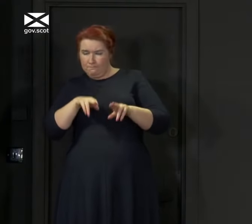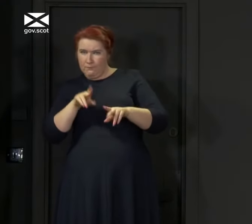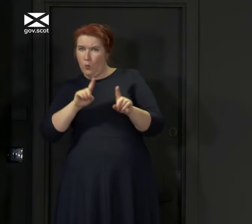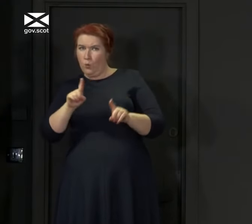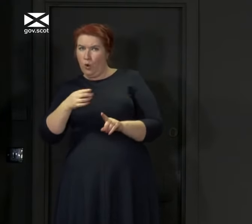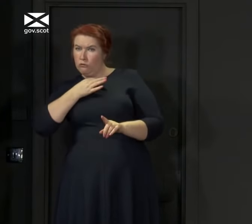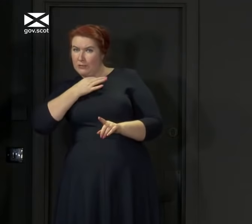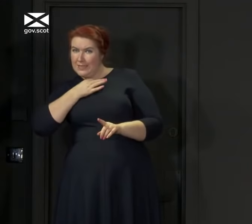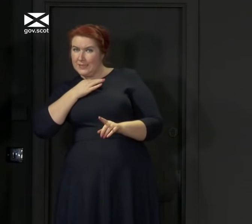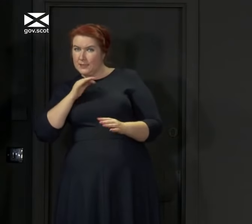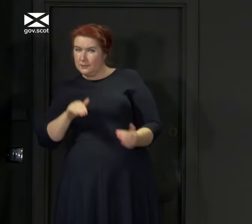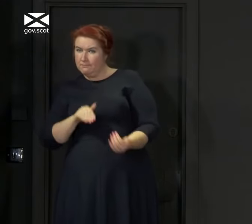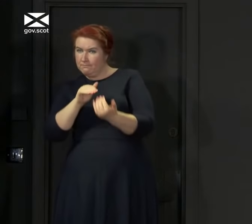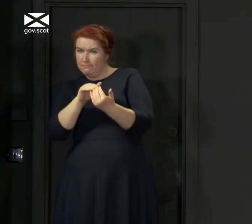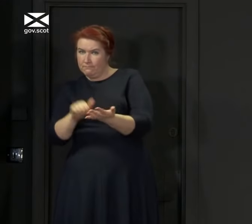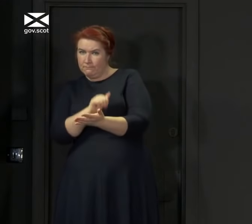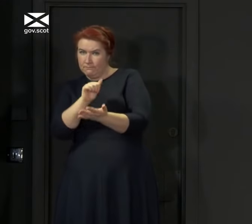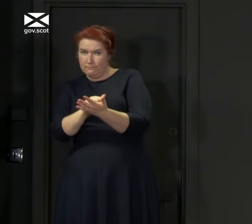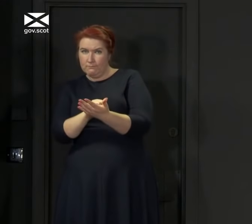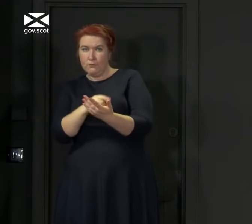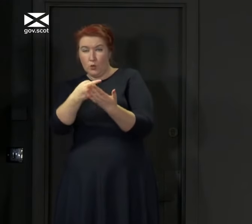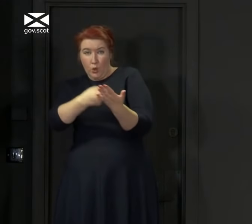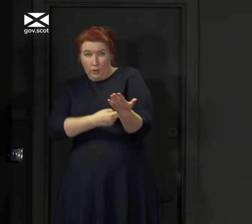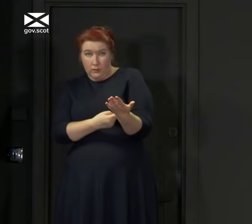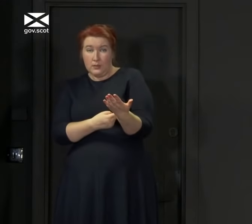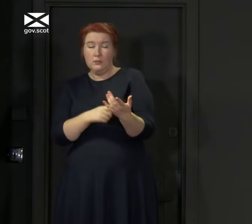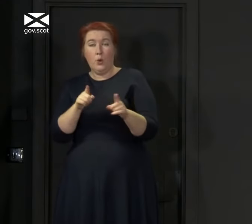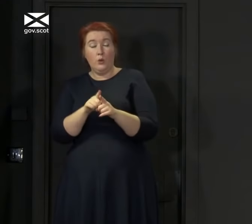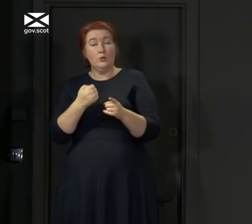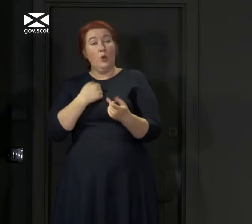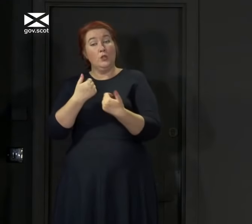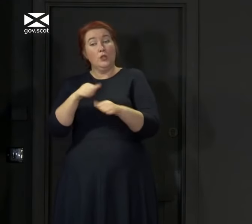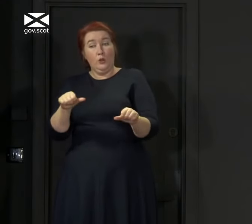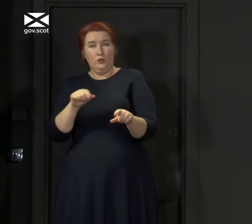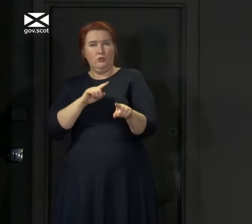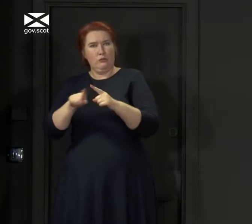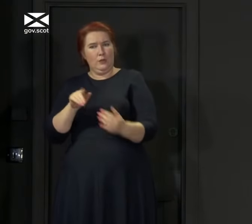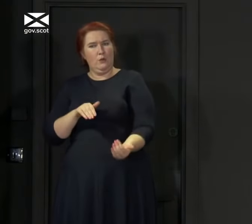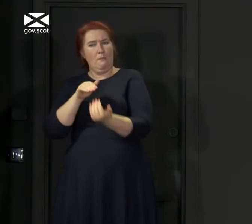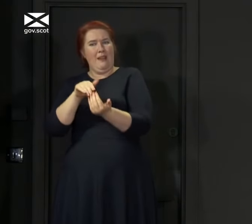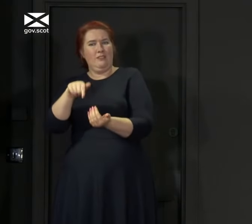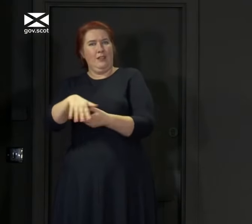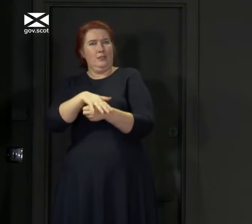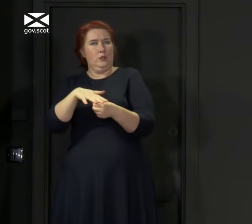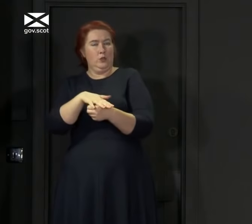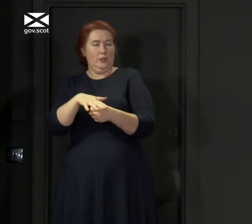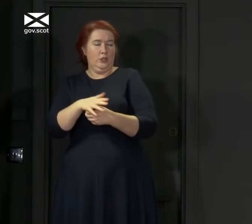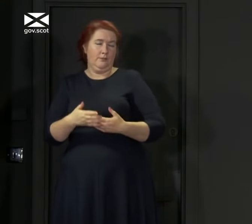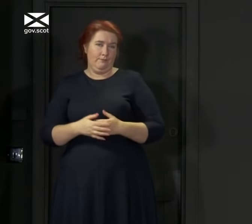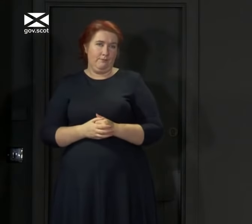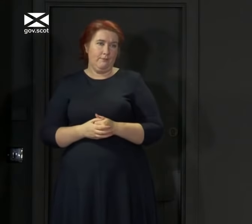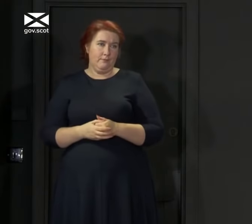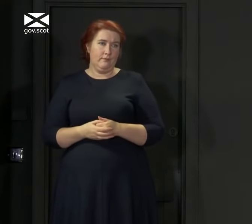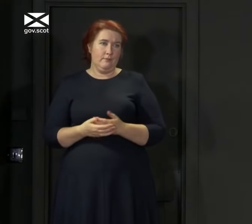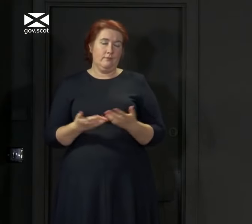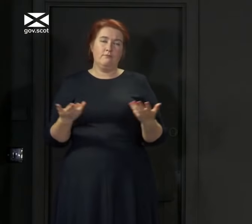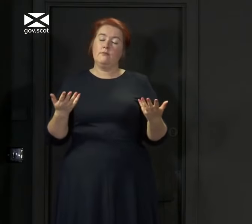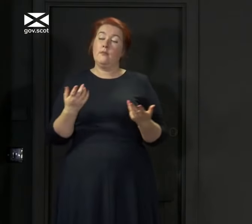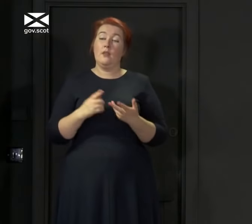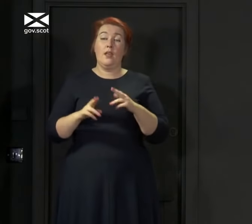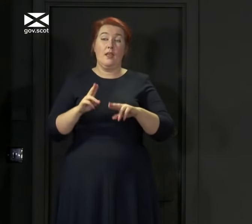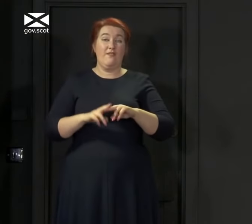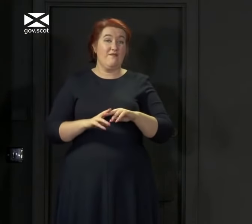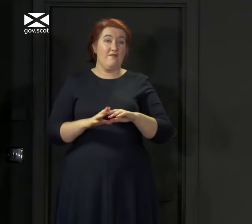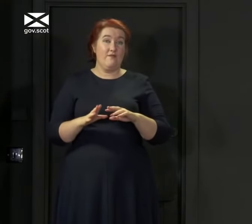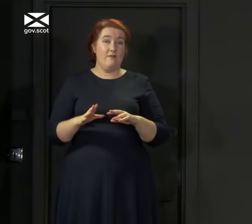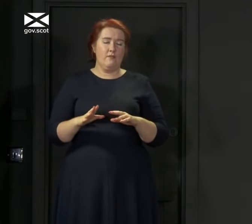cases, but we also try to adapt the solutions to the particular circumstances in which we're operating. But, you know, if I, and I've